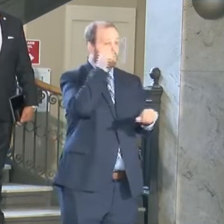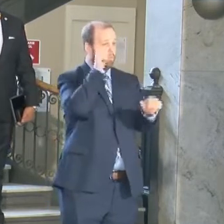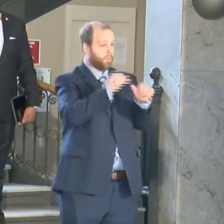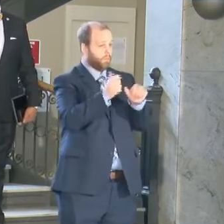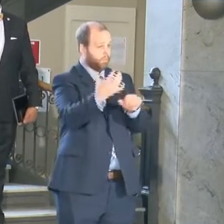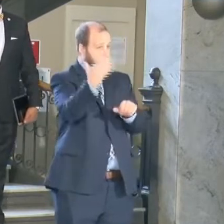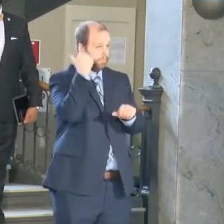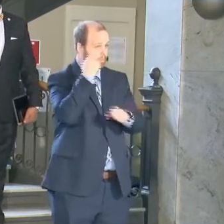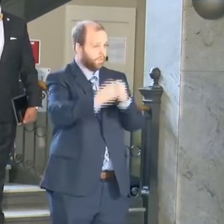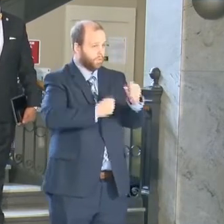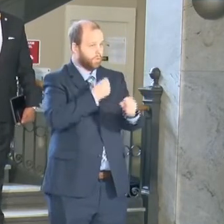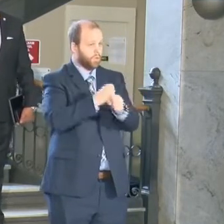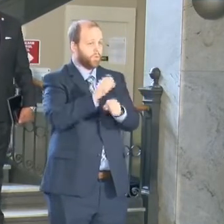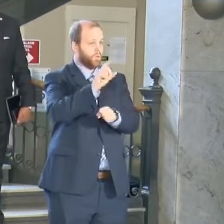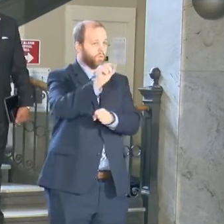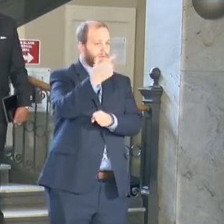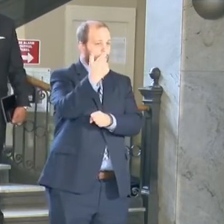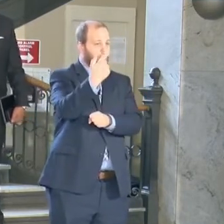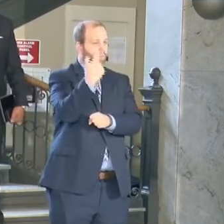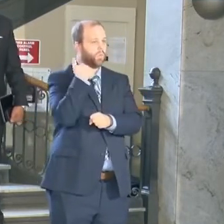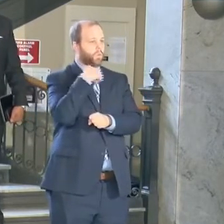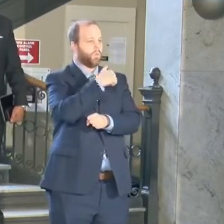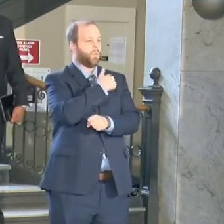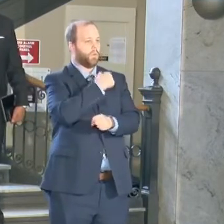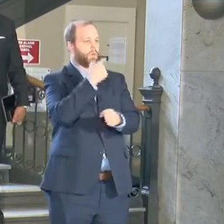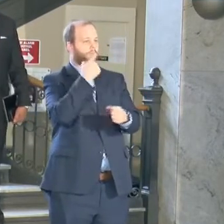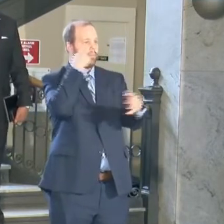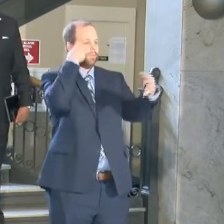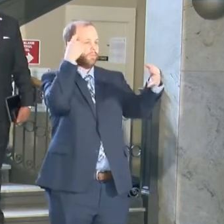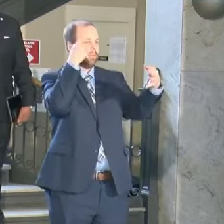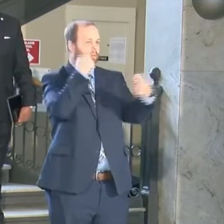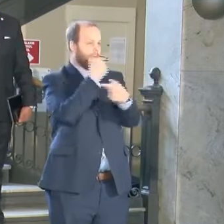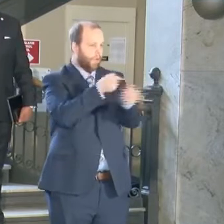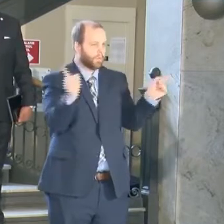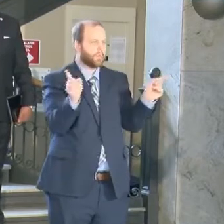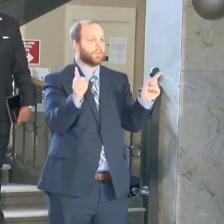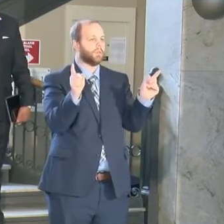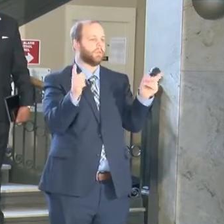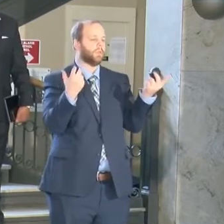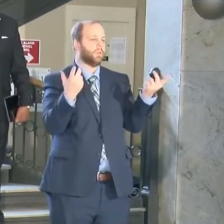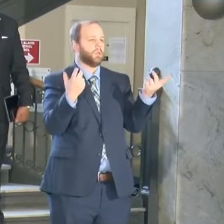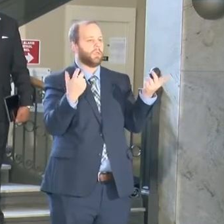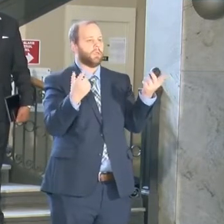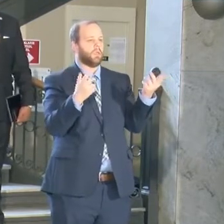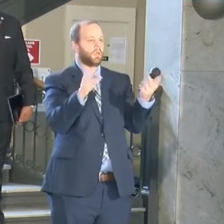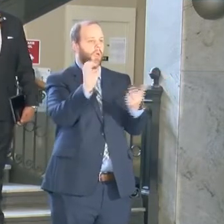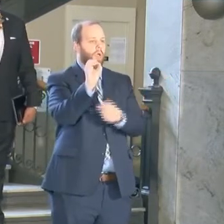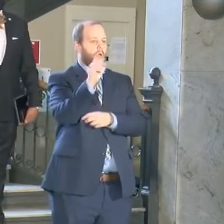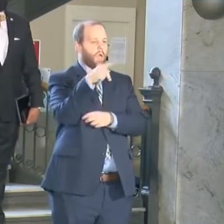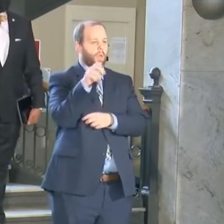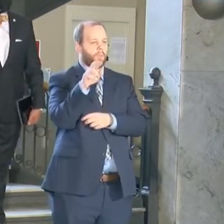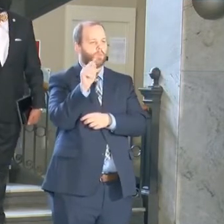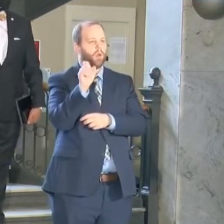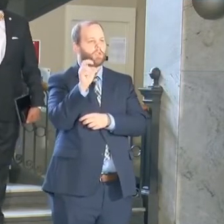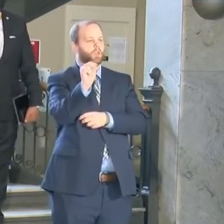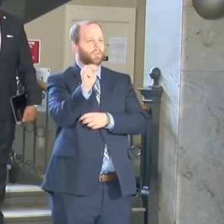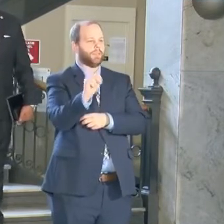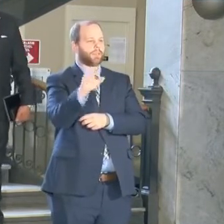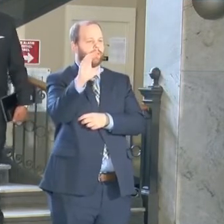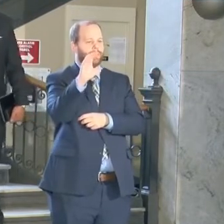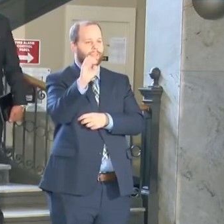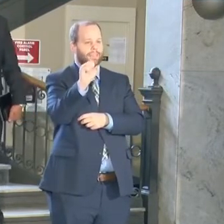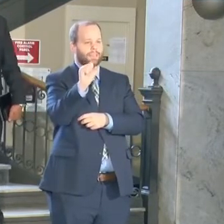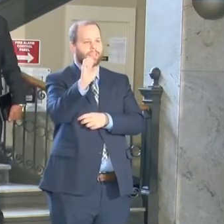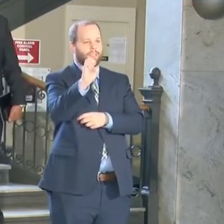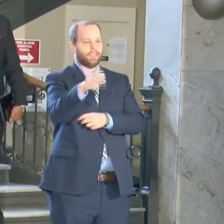2021, we announced Operation ceasefire and Operation ceasefire got close to 100 of our most violent criminals off of the streets here in the